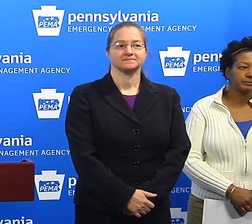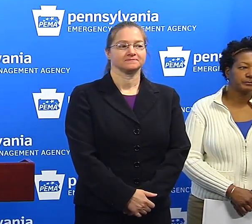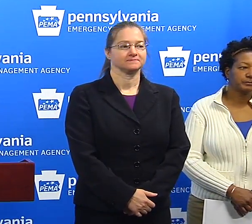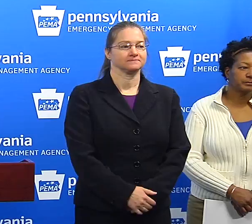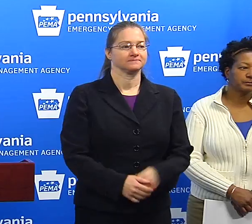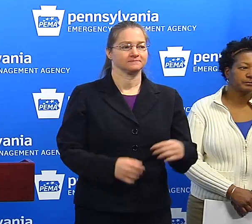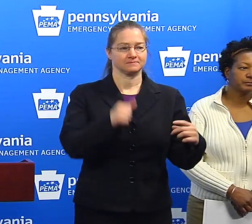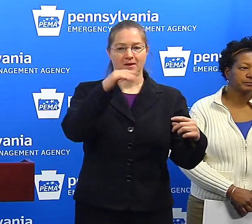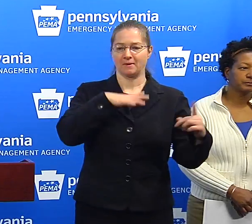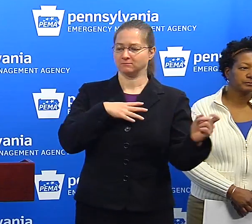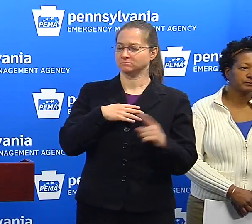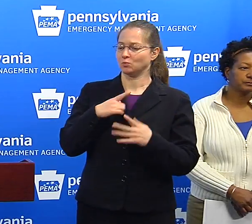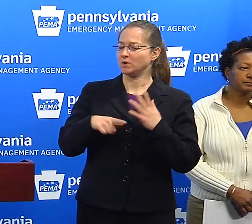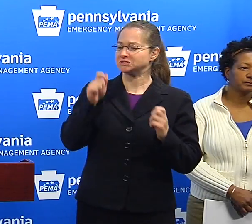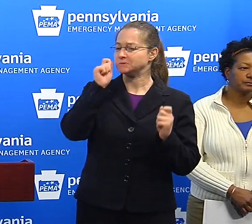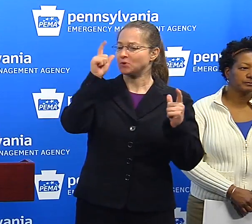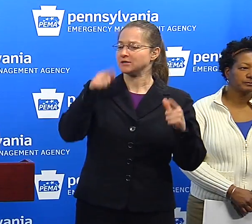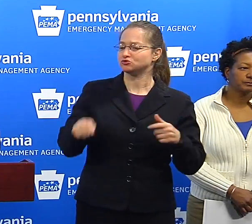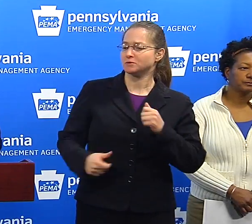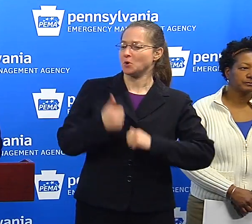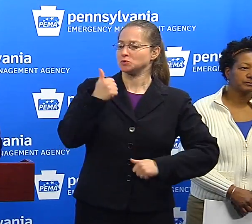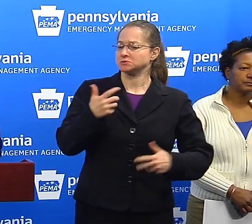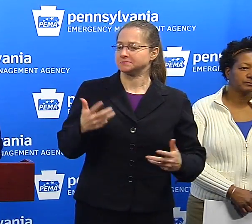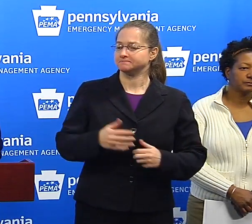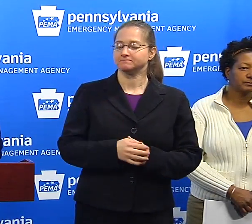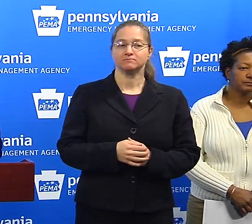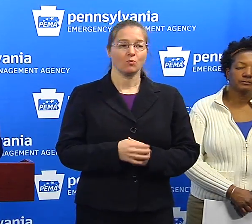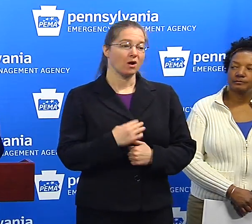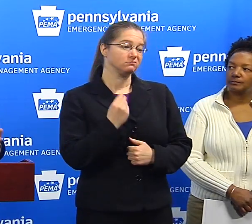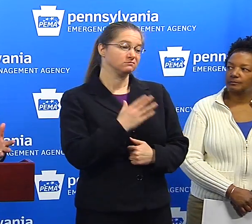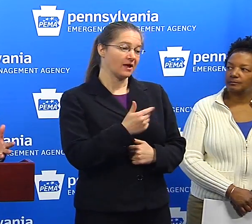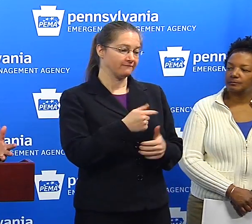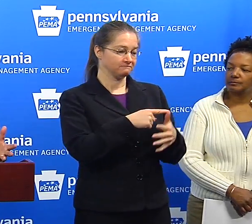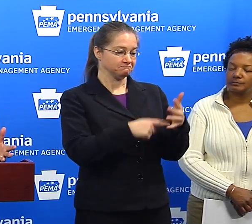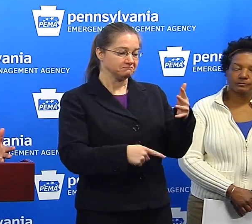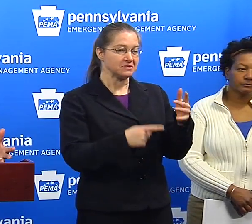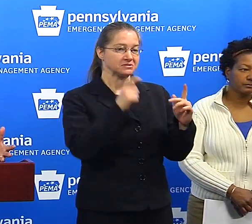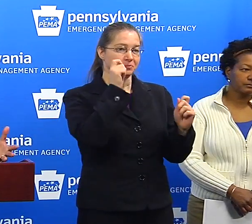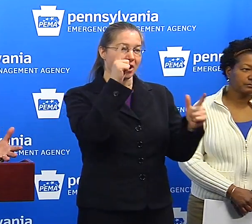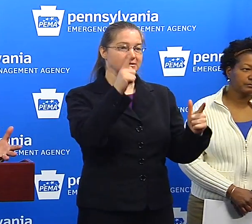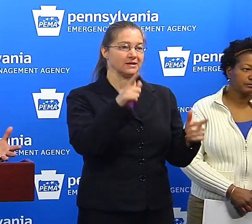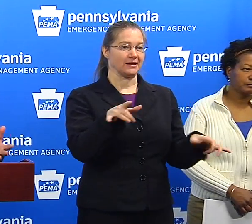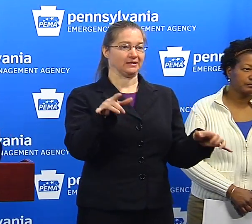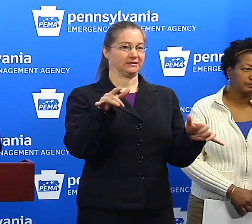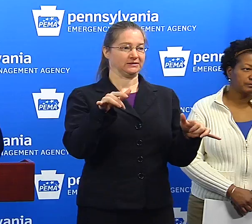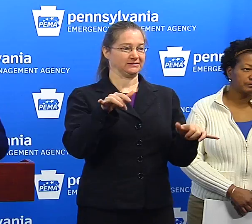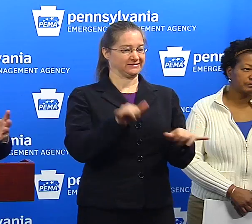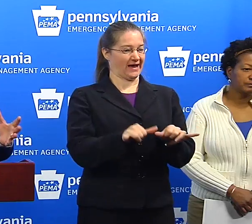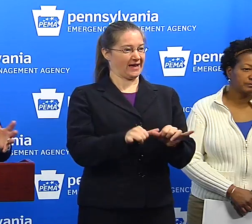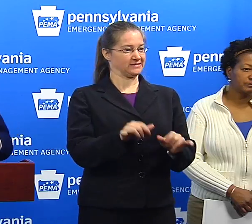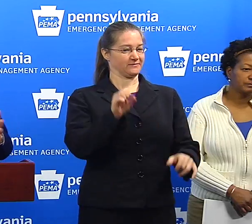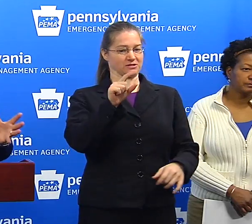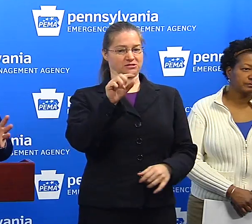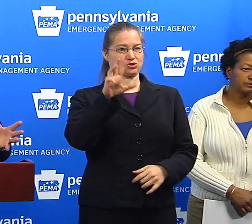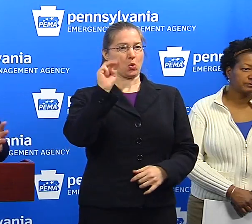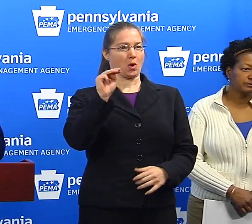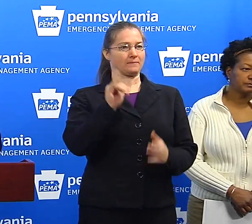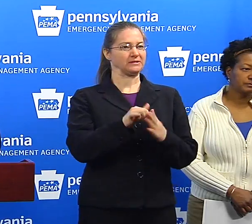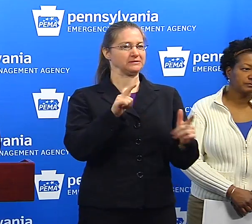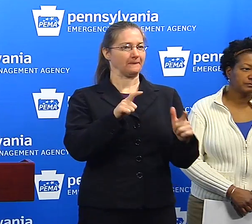What surprised you the most with this? Well, as I say, there were a number of surprises. The magnitude of the storm. This is the biggest storm this